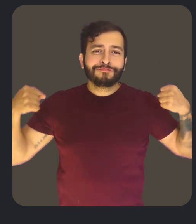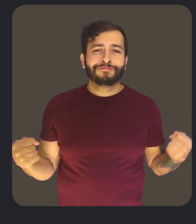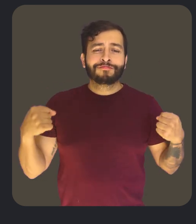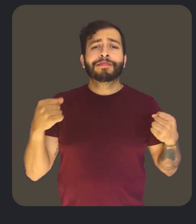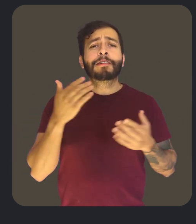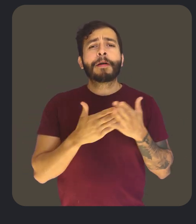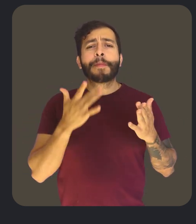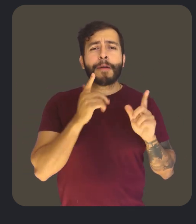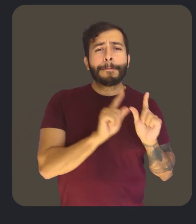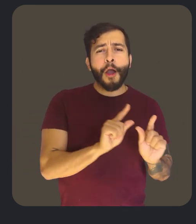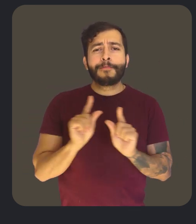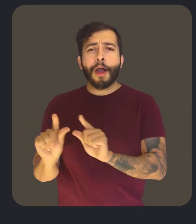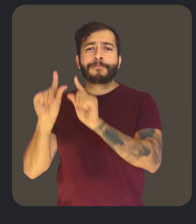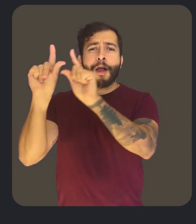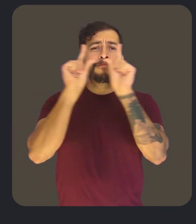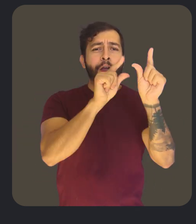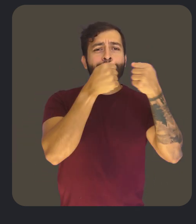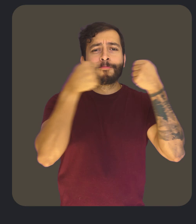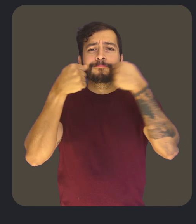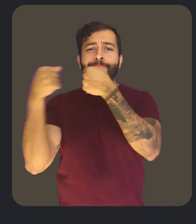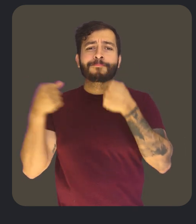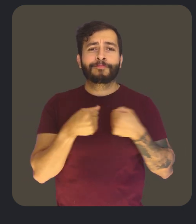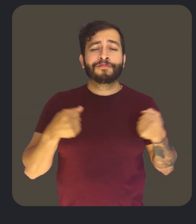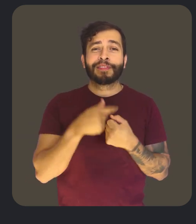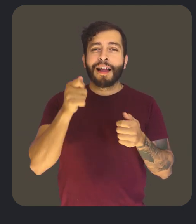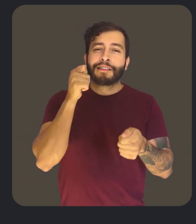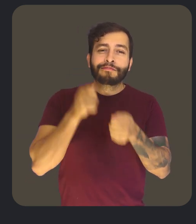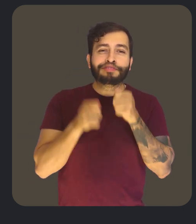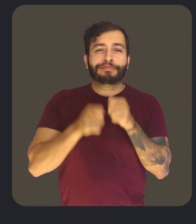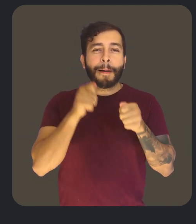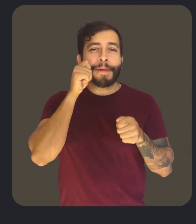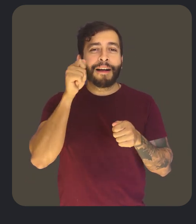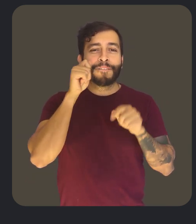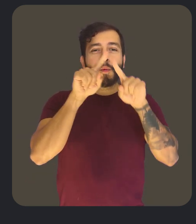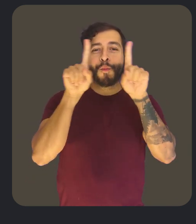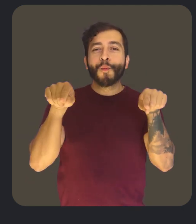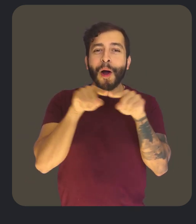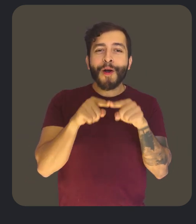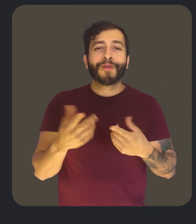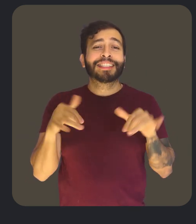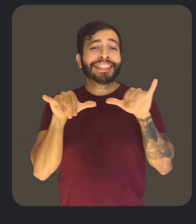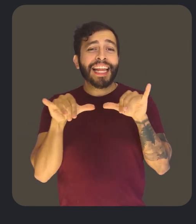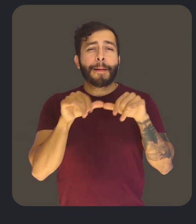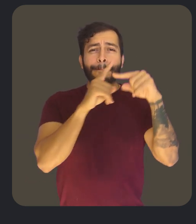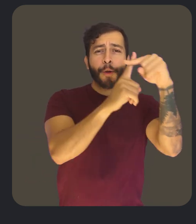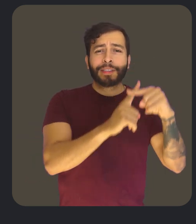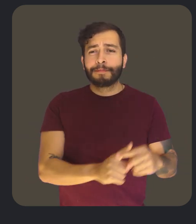screen, while others may only want to magnify part of it. You can now customize the magnification window, control the size